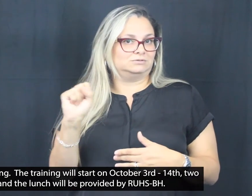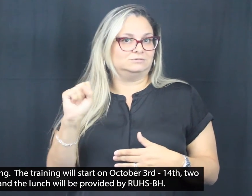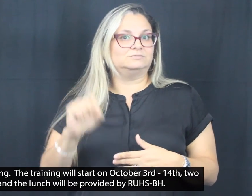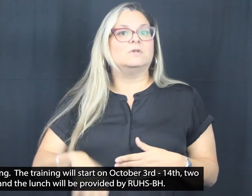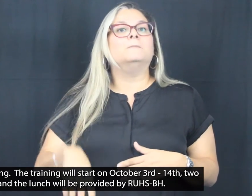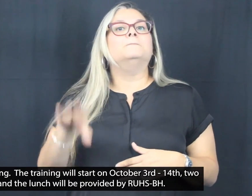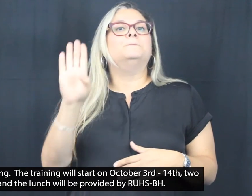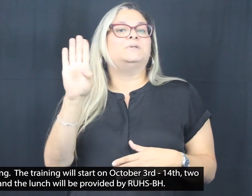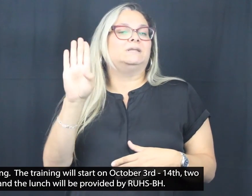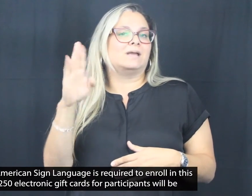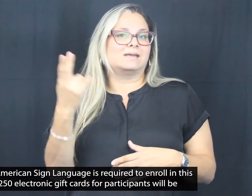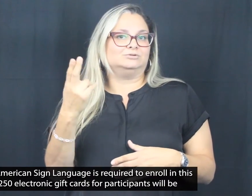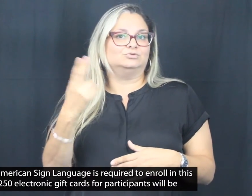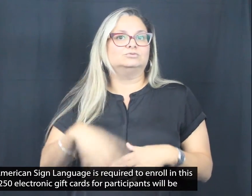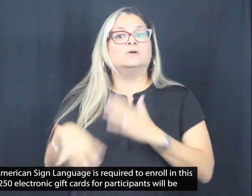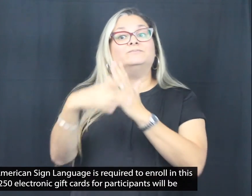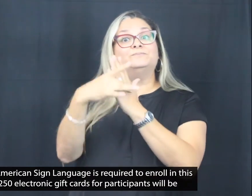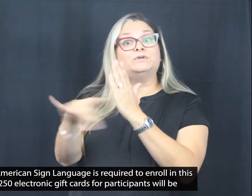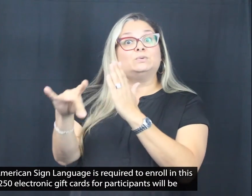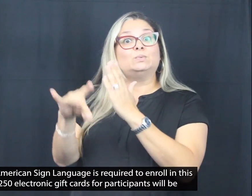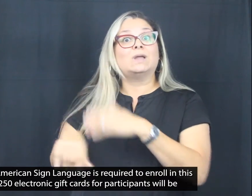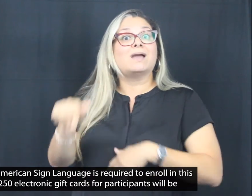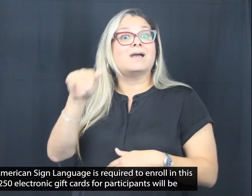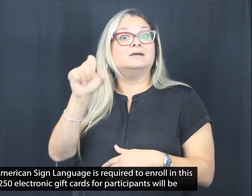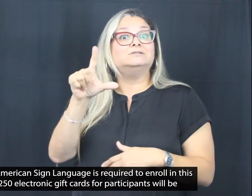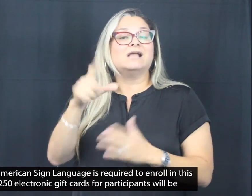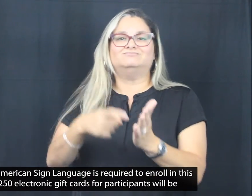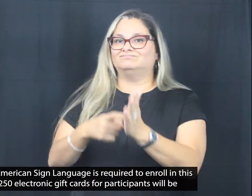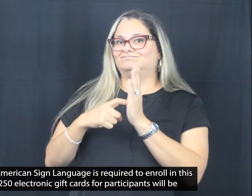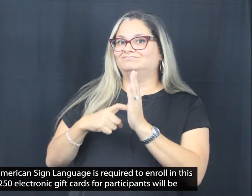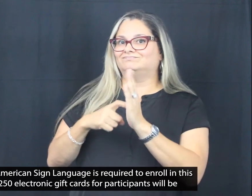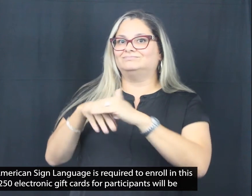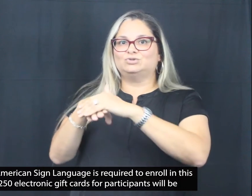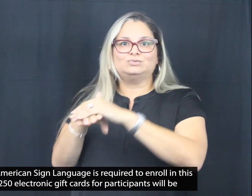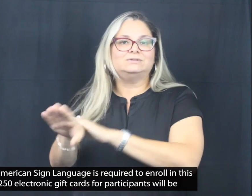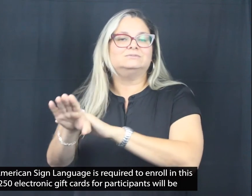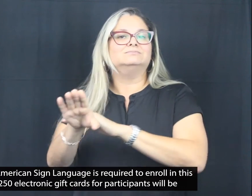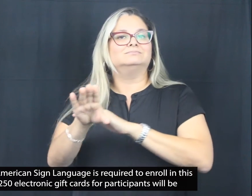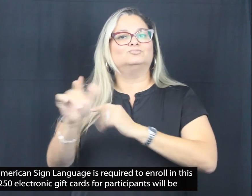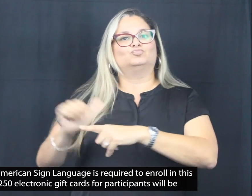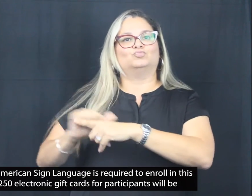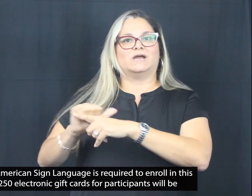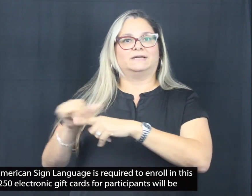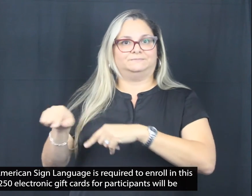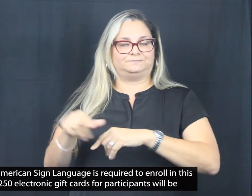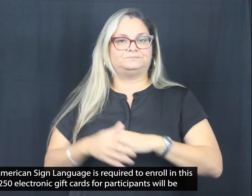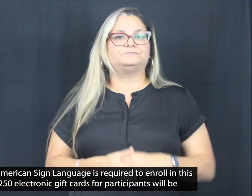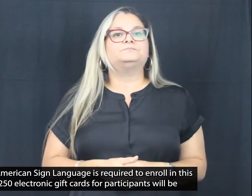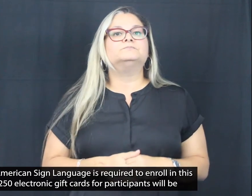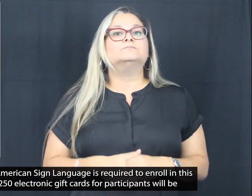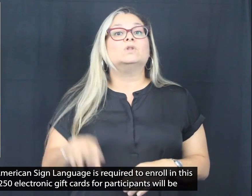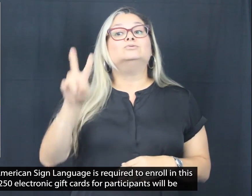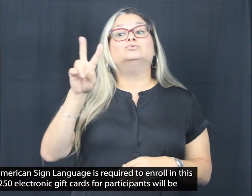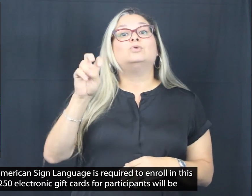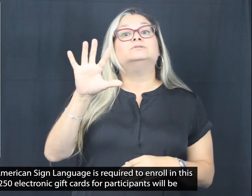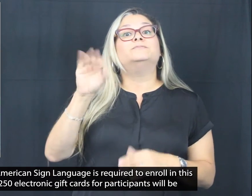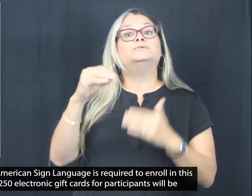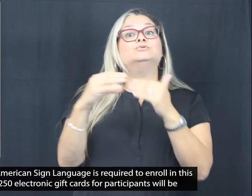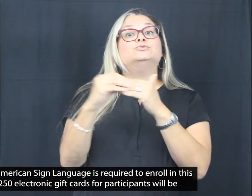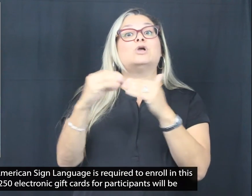You must be fluent in American Sign Language. It is required to enroll in this course. $250 gift cards